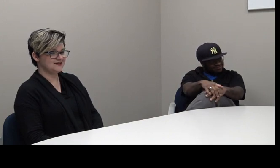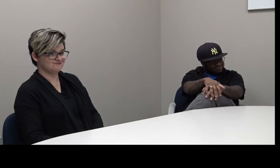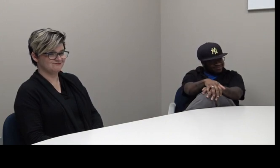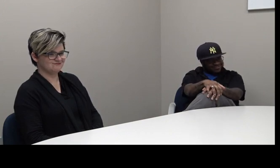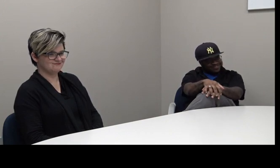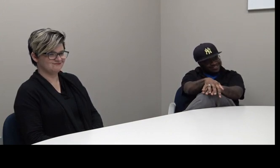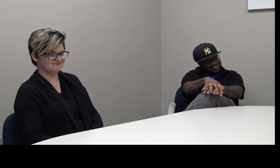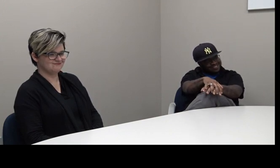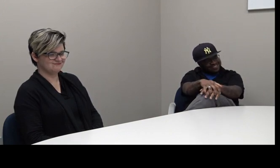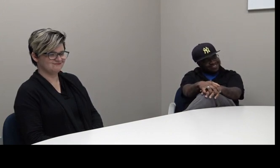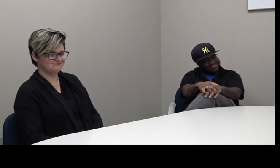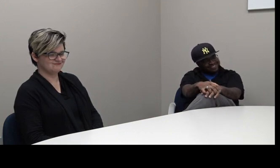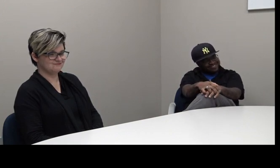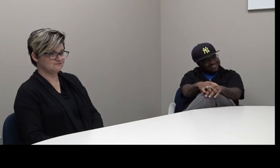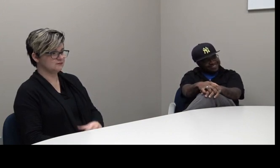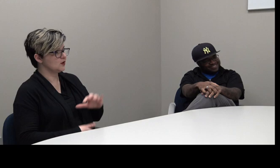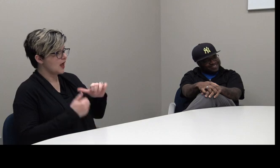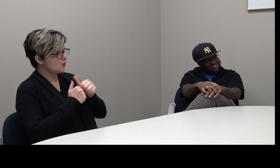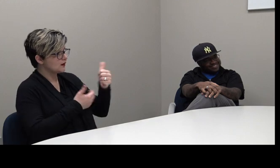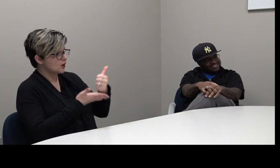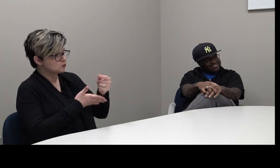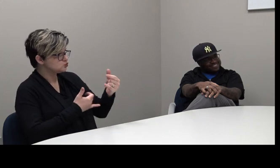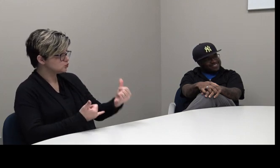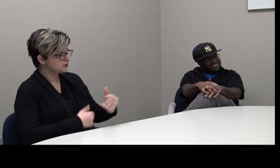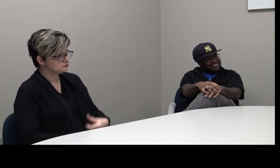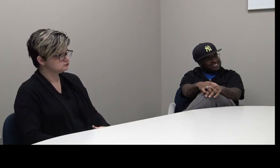Hey! How can I help you today?